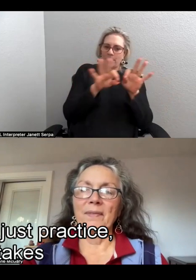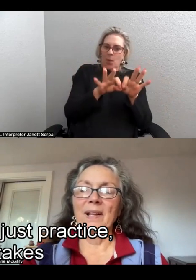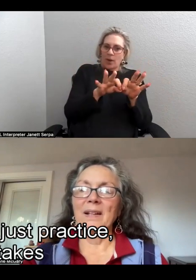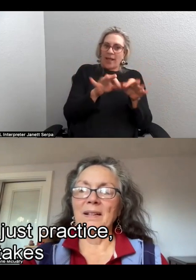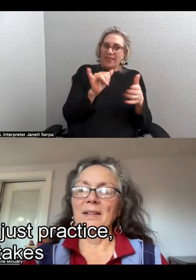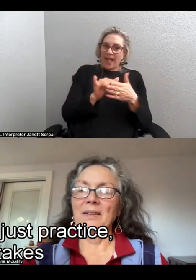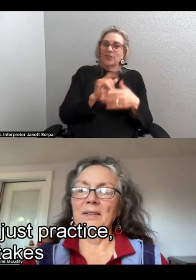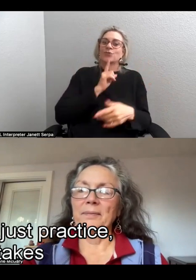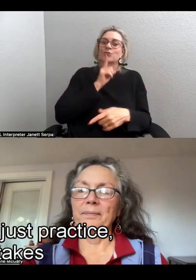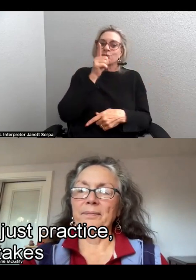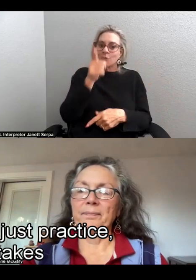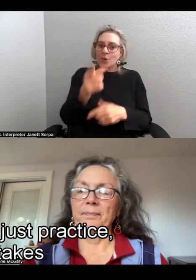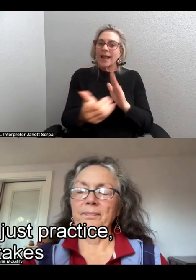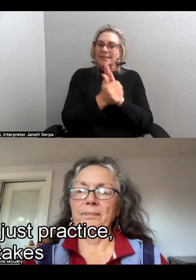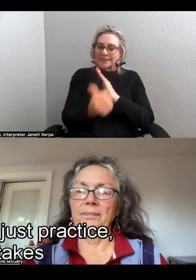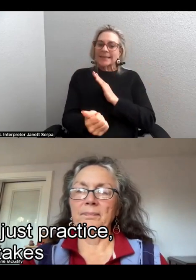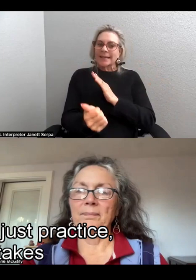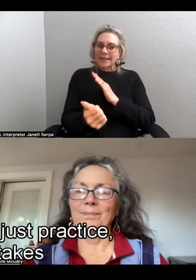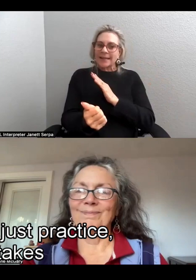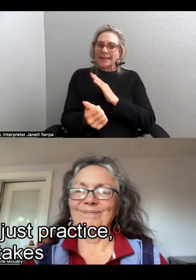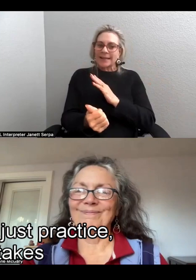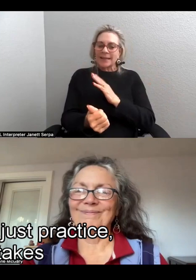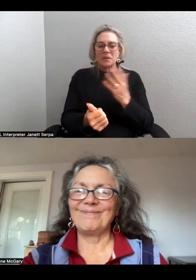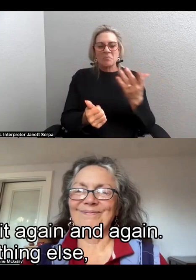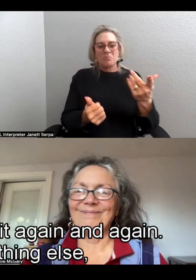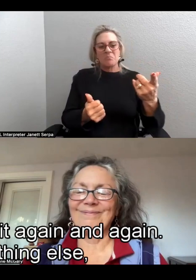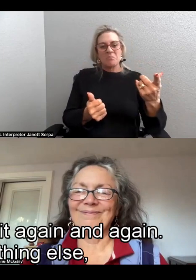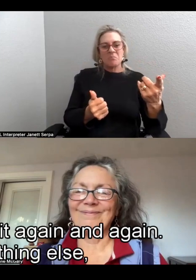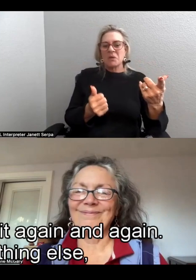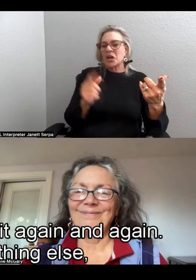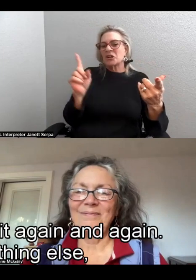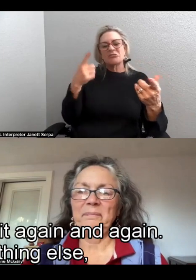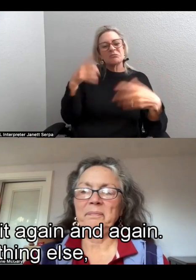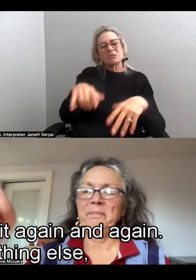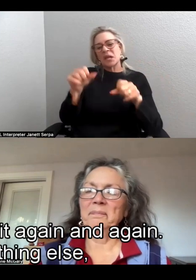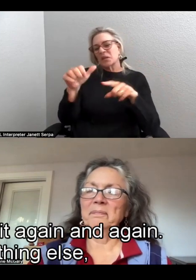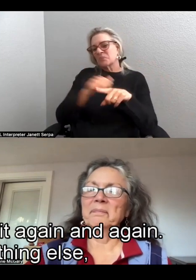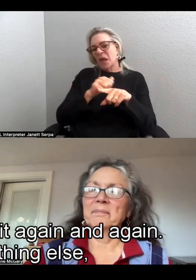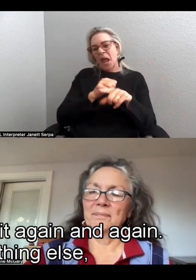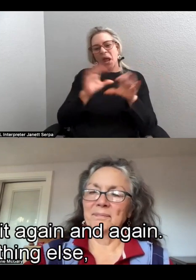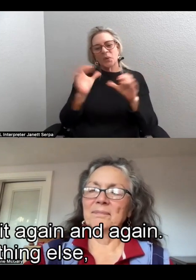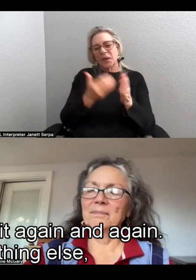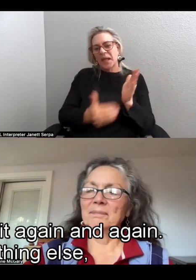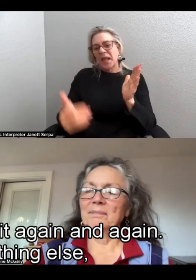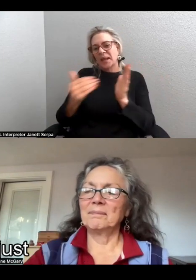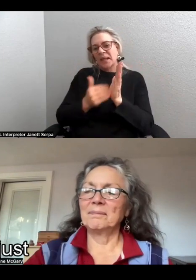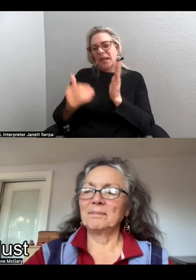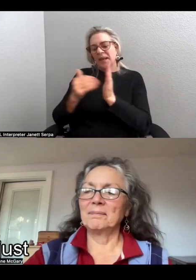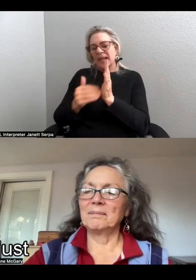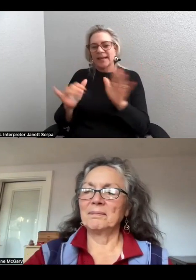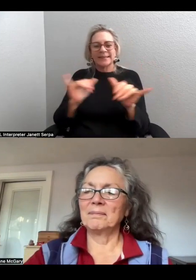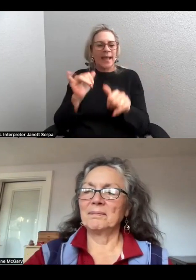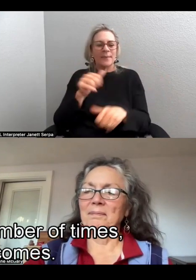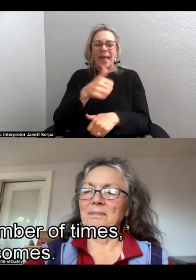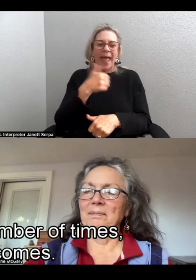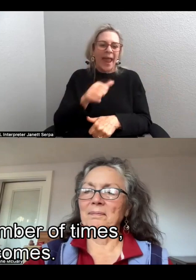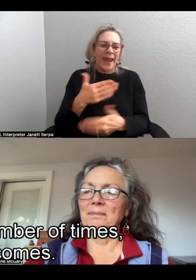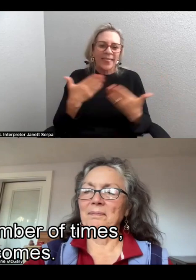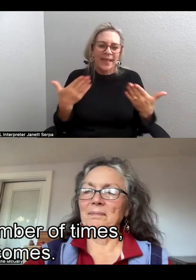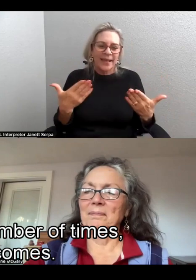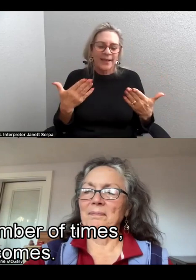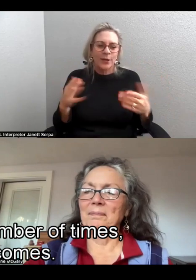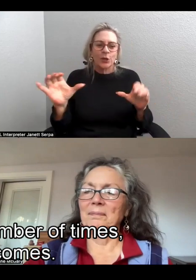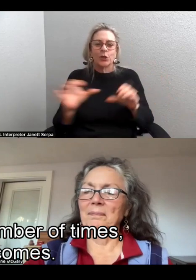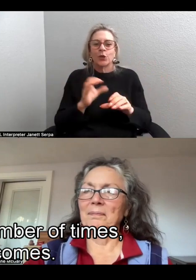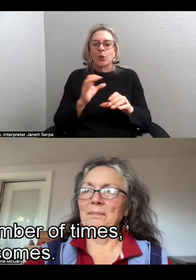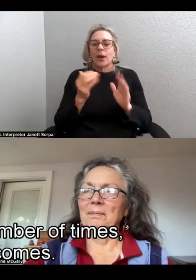Yeah. It takes just practice. It just takes practice and doing it again and again. It's like anything else. You just do it enough